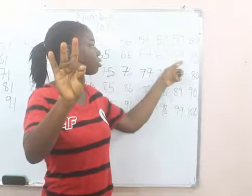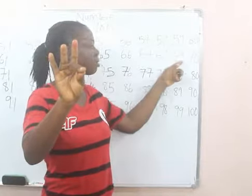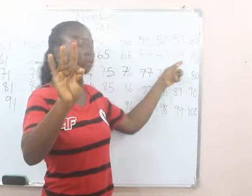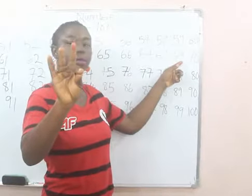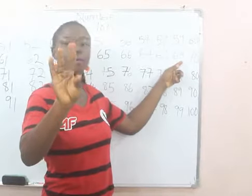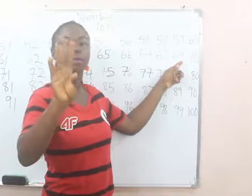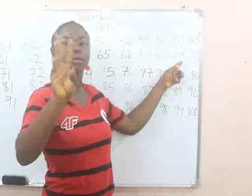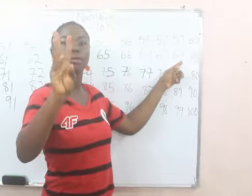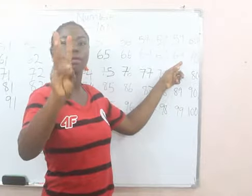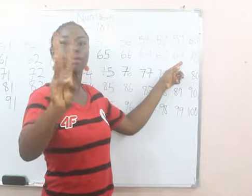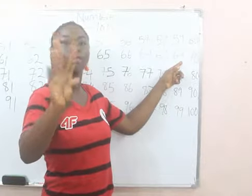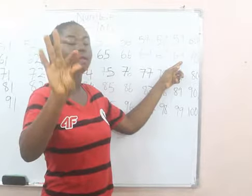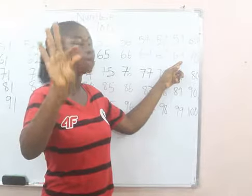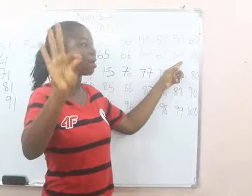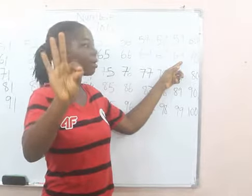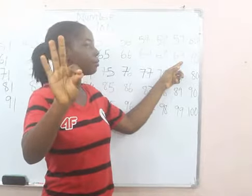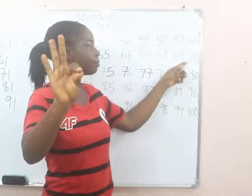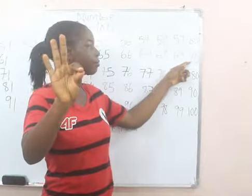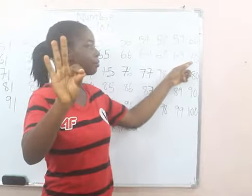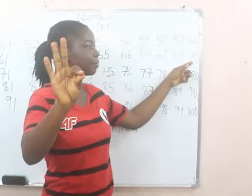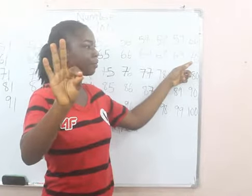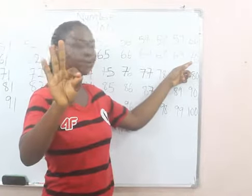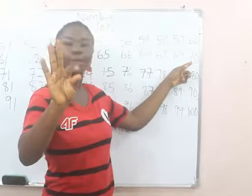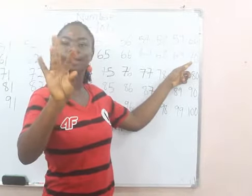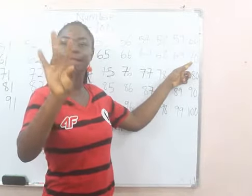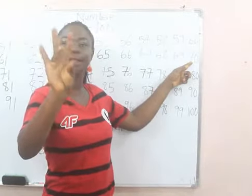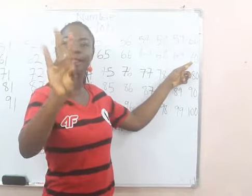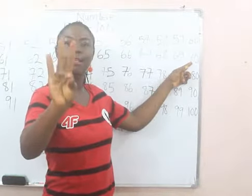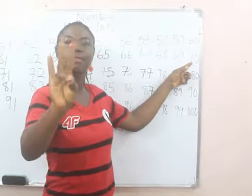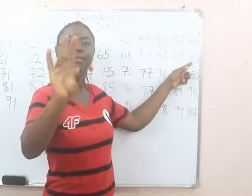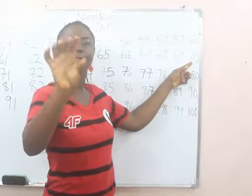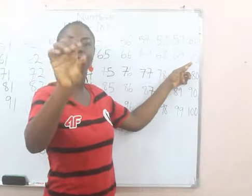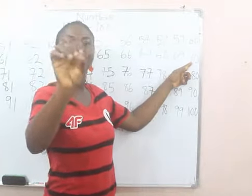69, 70.